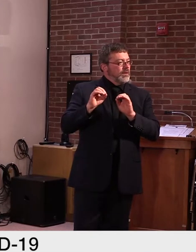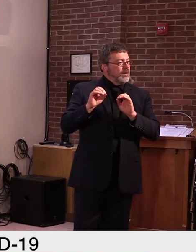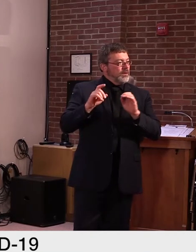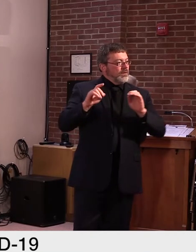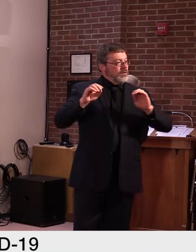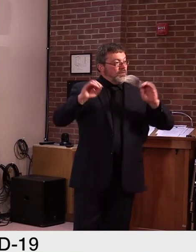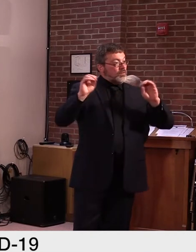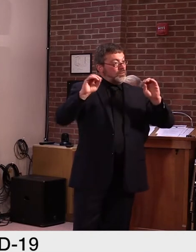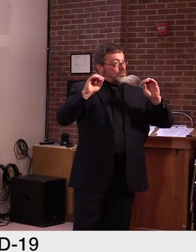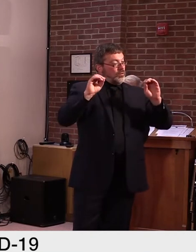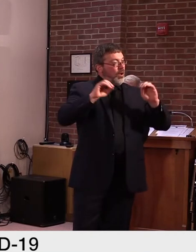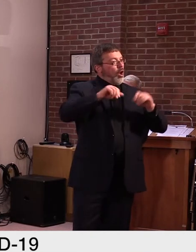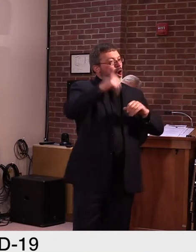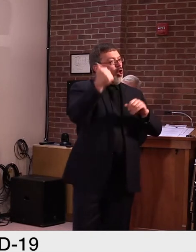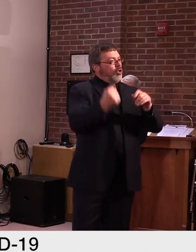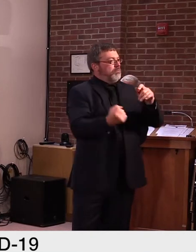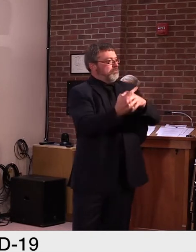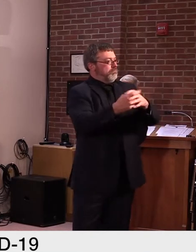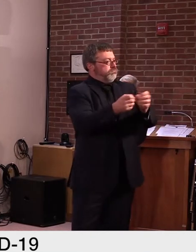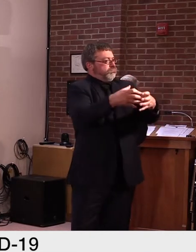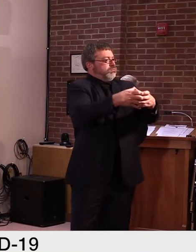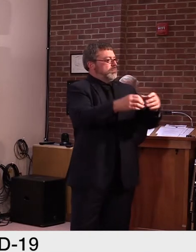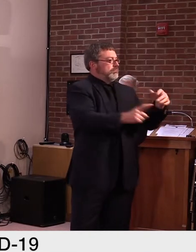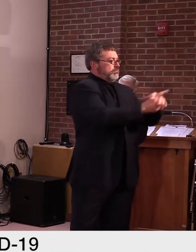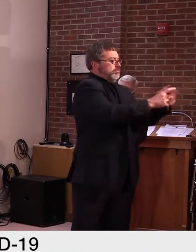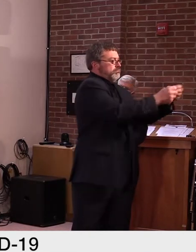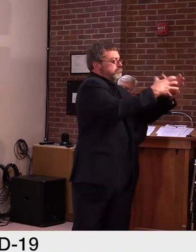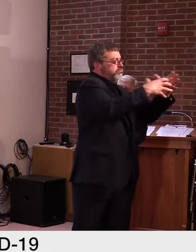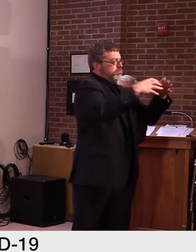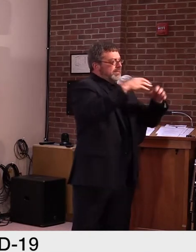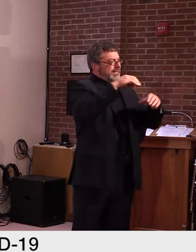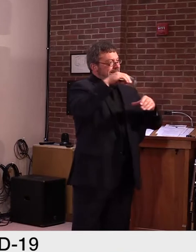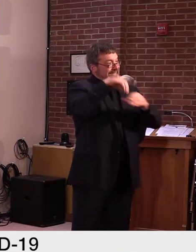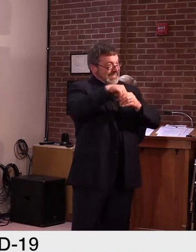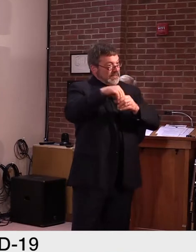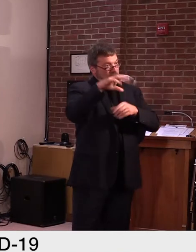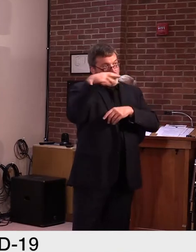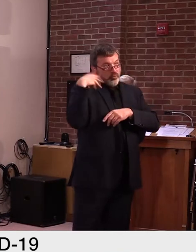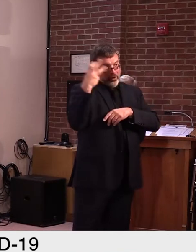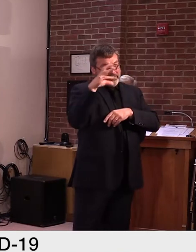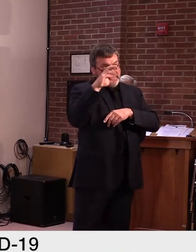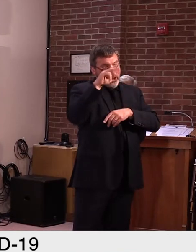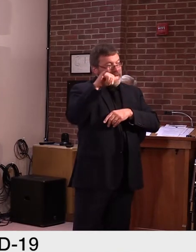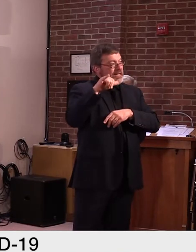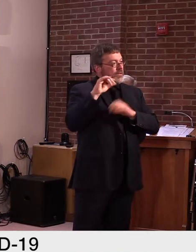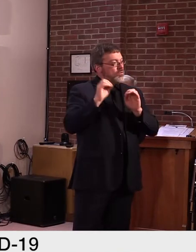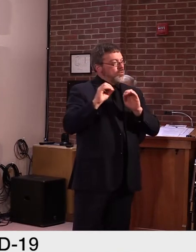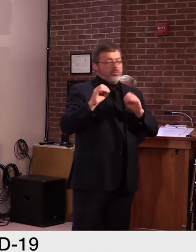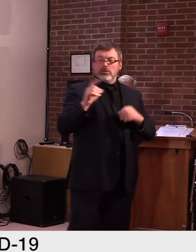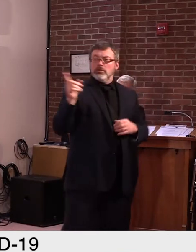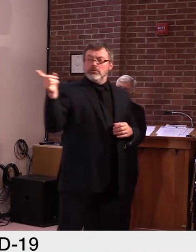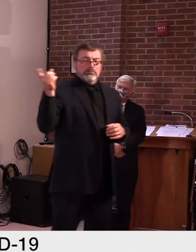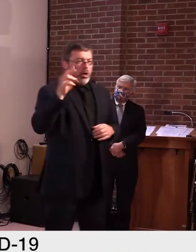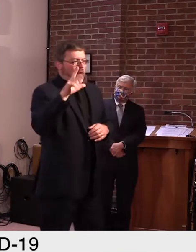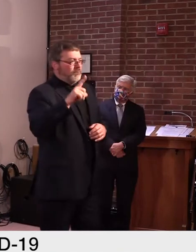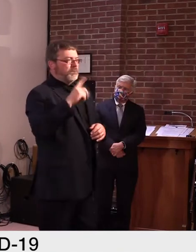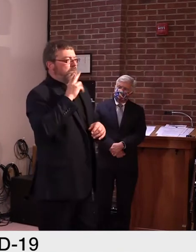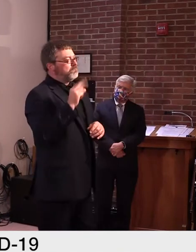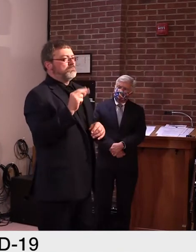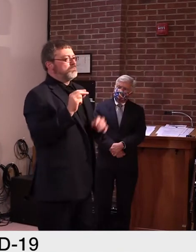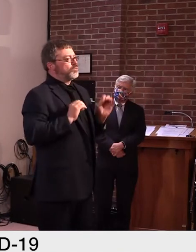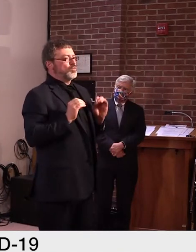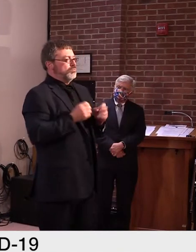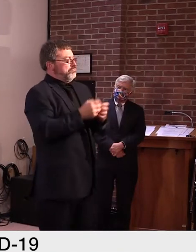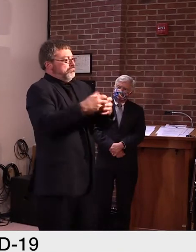be responsible for the rising cases in that county? No, because again, we're not talking absolute number of